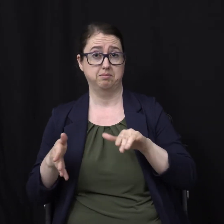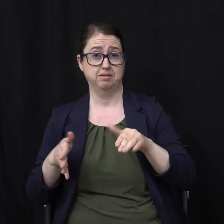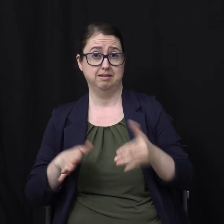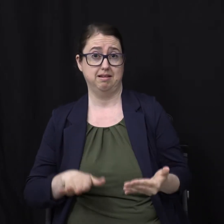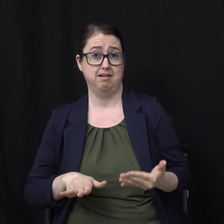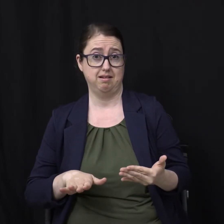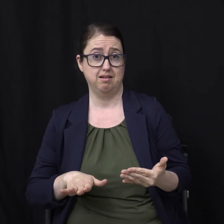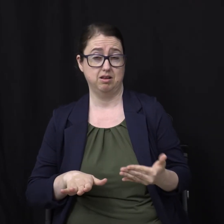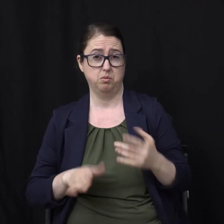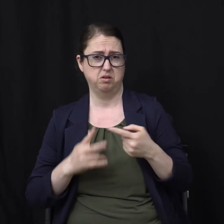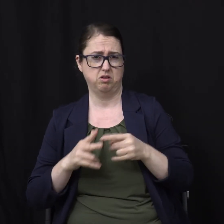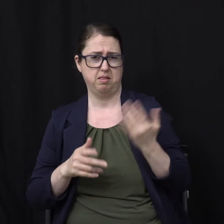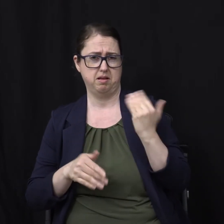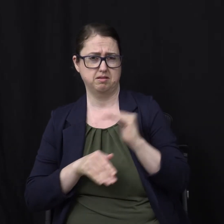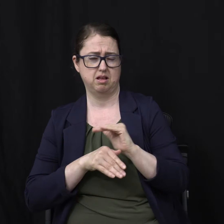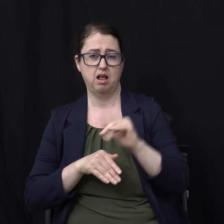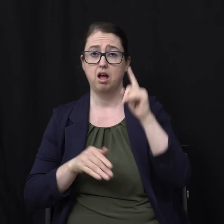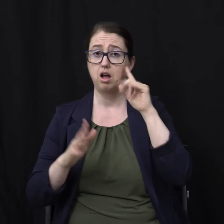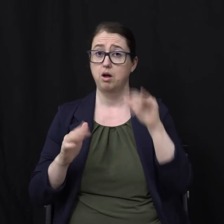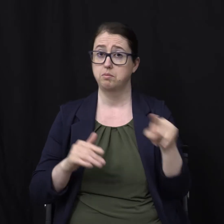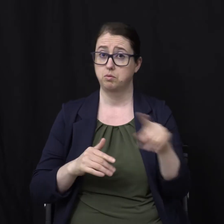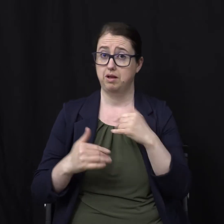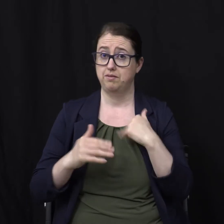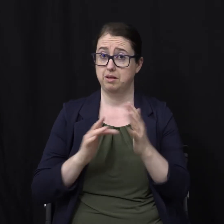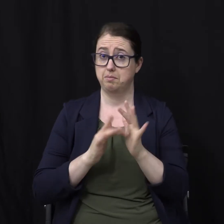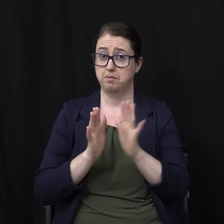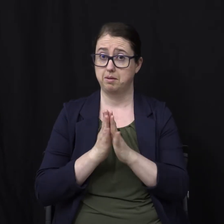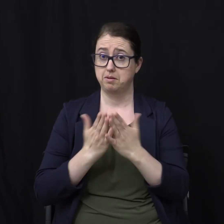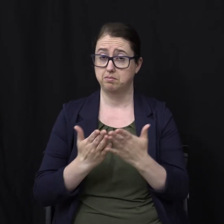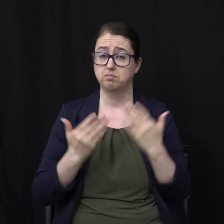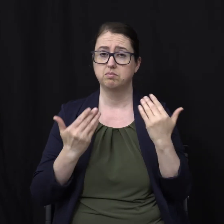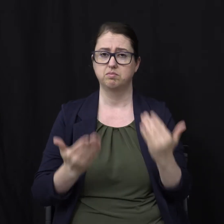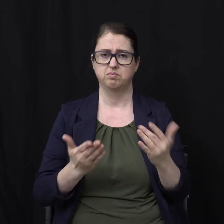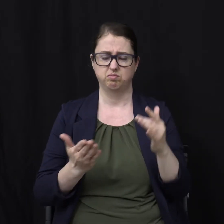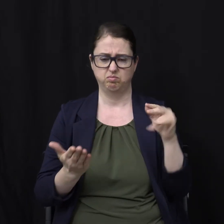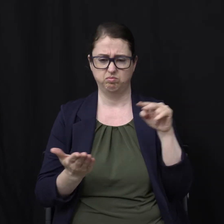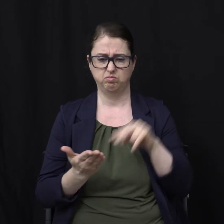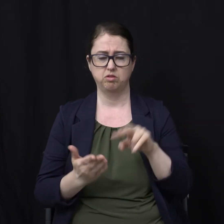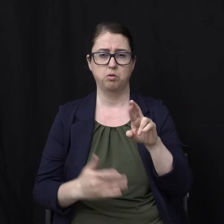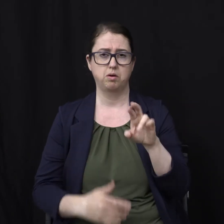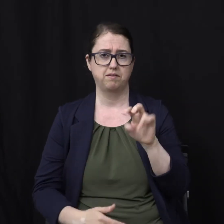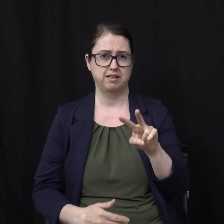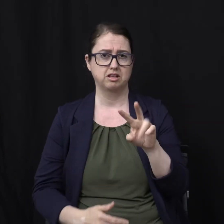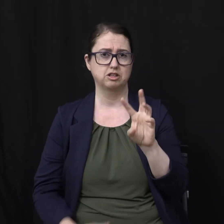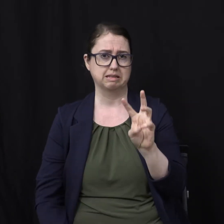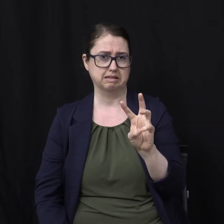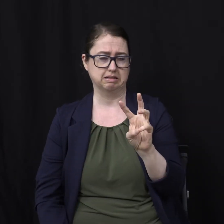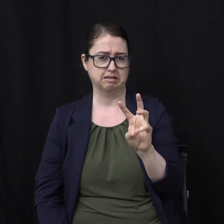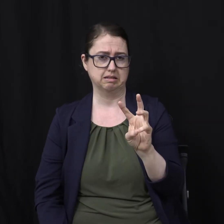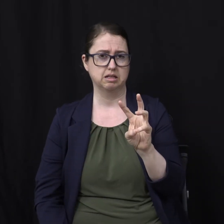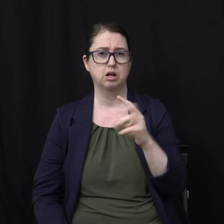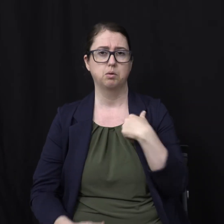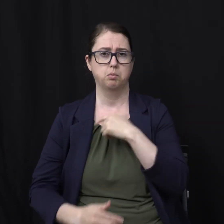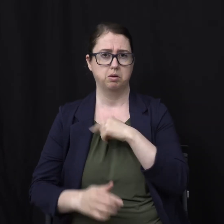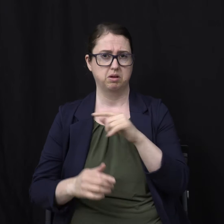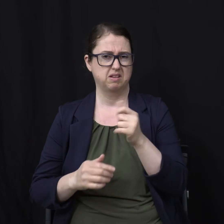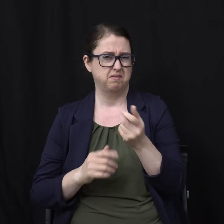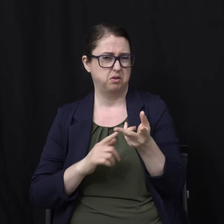we get into that I want you, I hope you have your Bibles I want to invite you to turn in your Bibles To Revelation 6 We will be there in a couple of minutes And